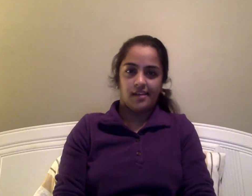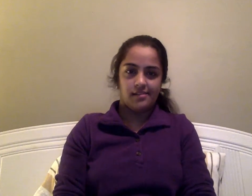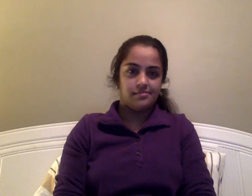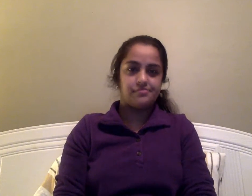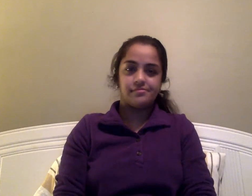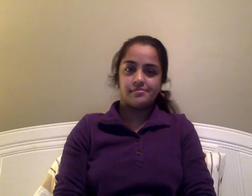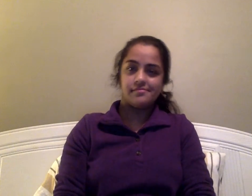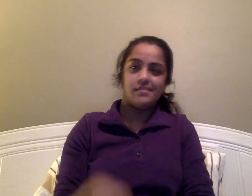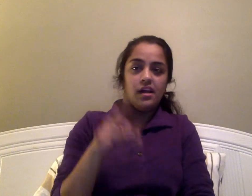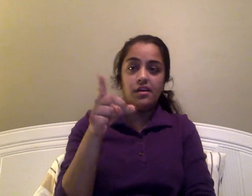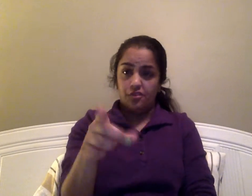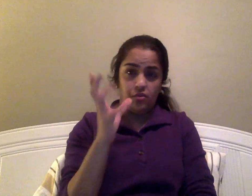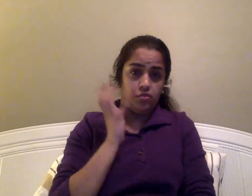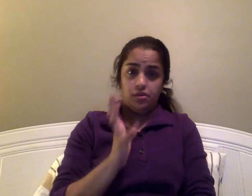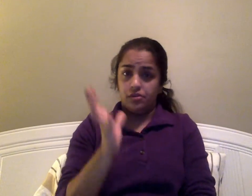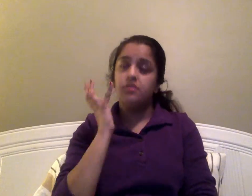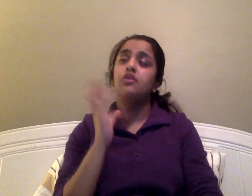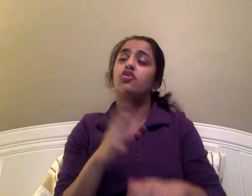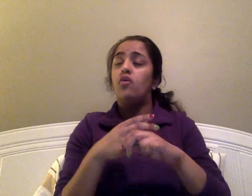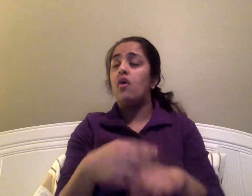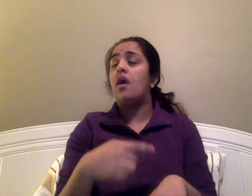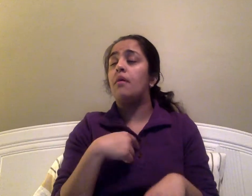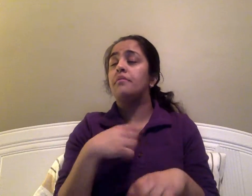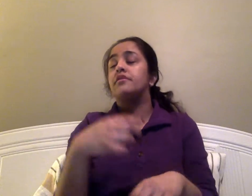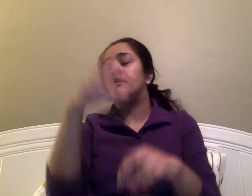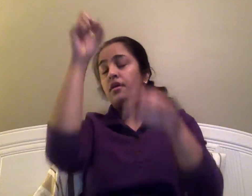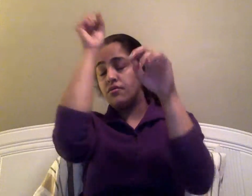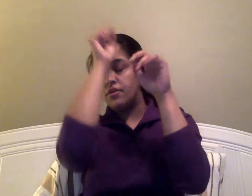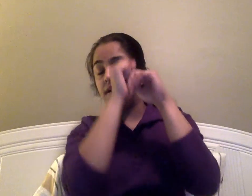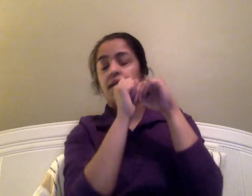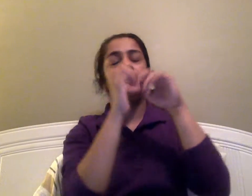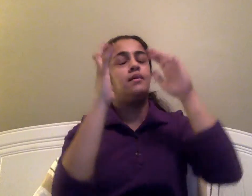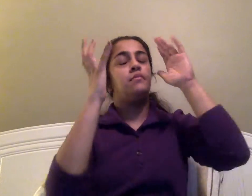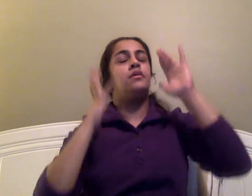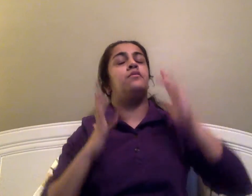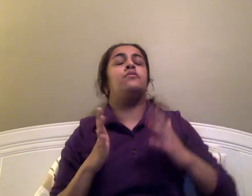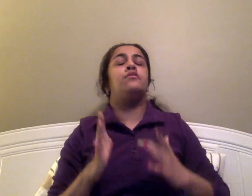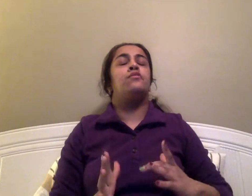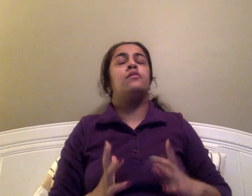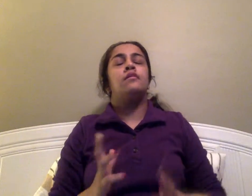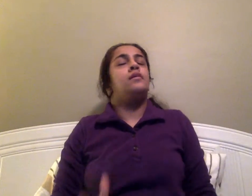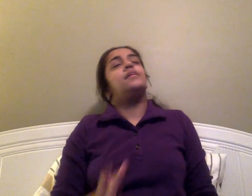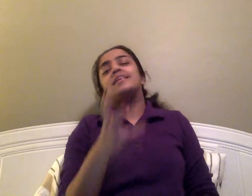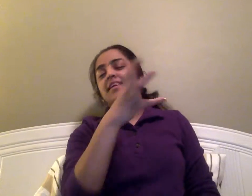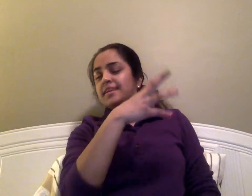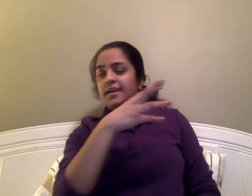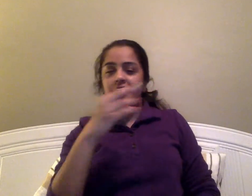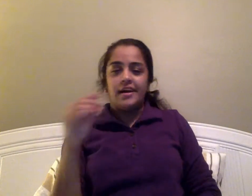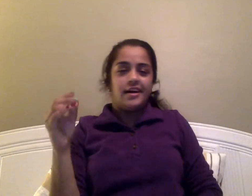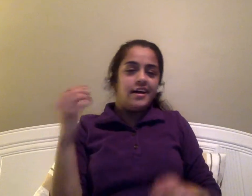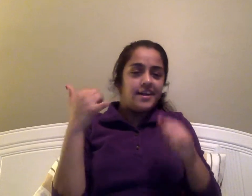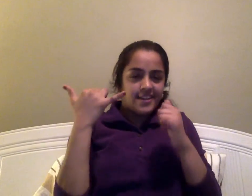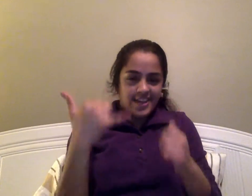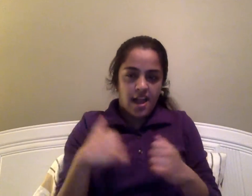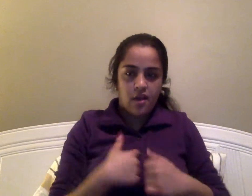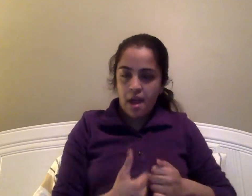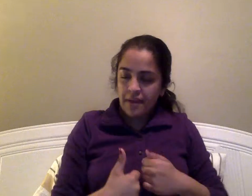You used to call me your dreamer, and now I'm